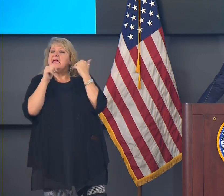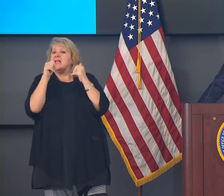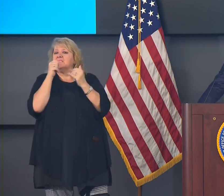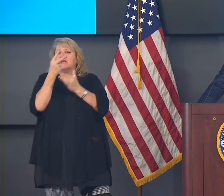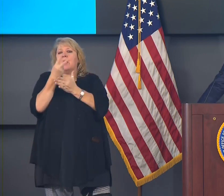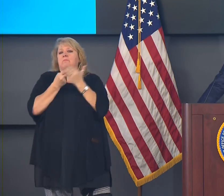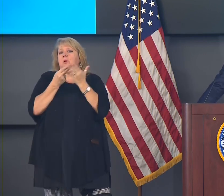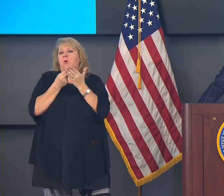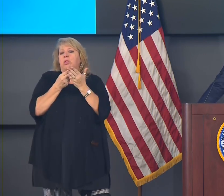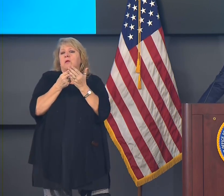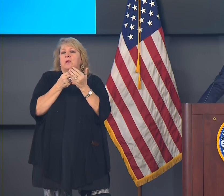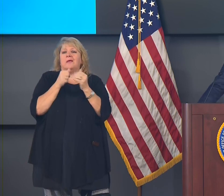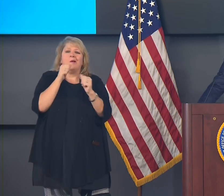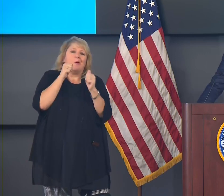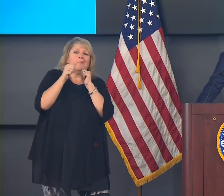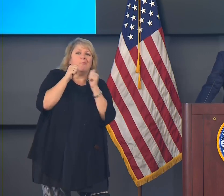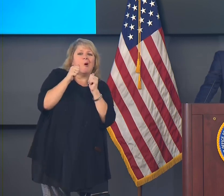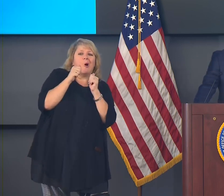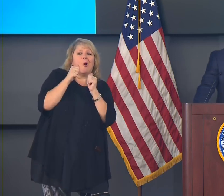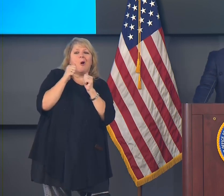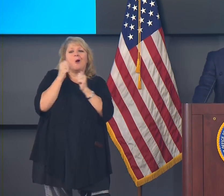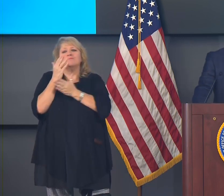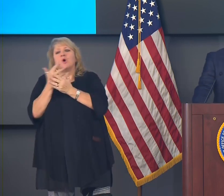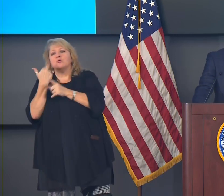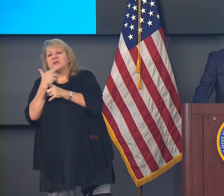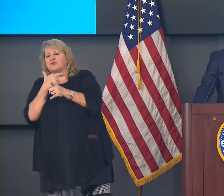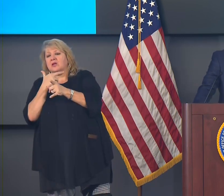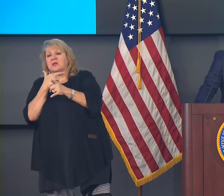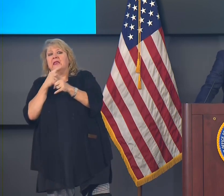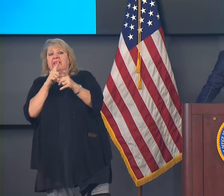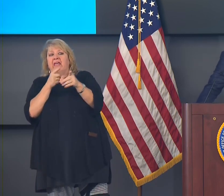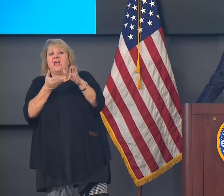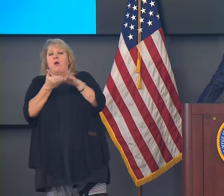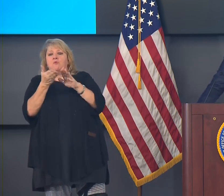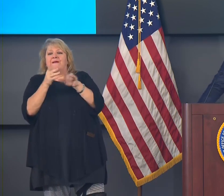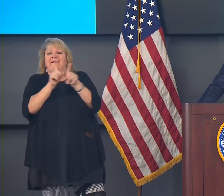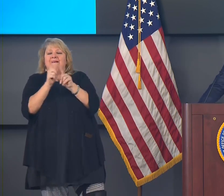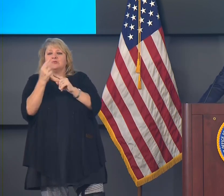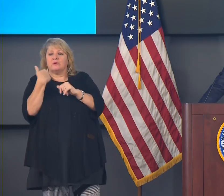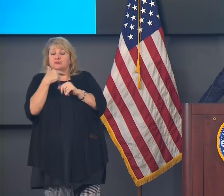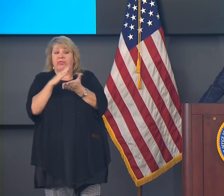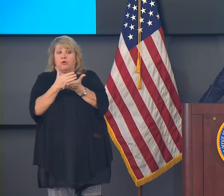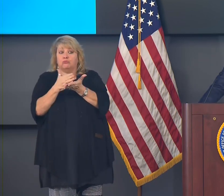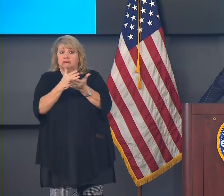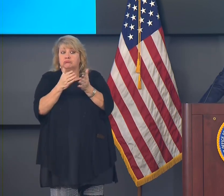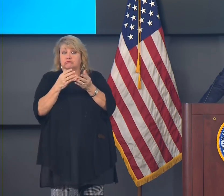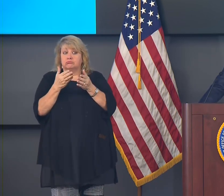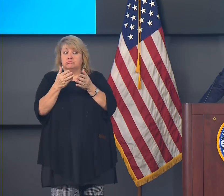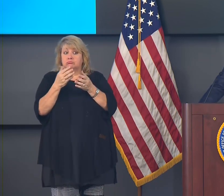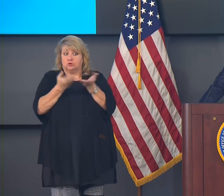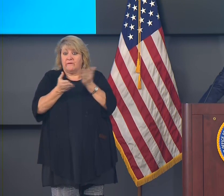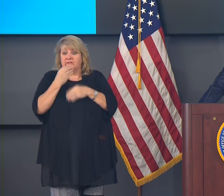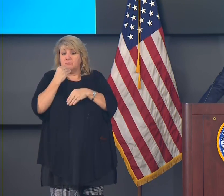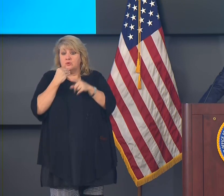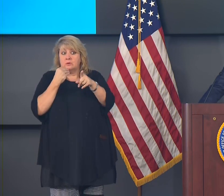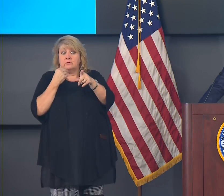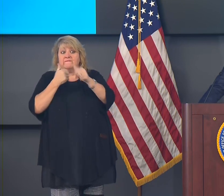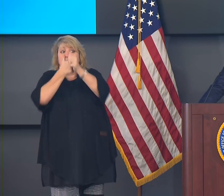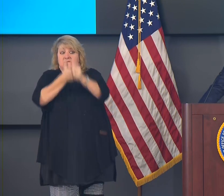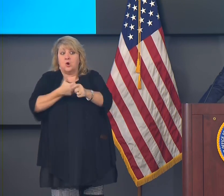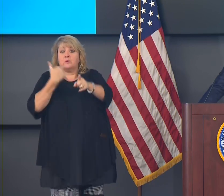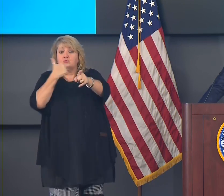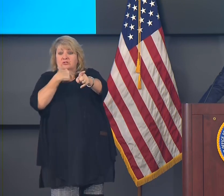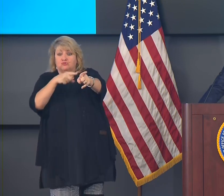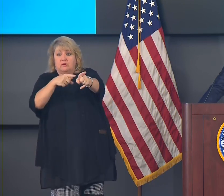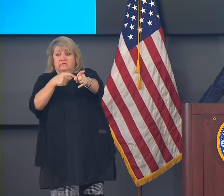They're not part of a bar and part of a restaurant. They operate as restaurants if they're operating properly. And they follow all the